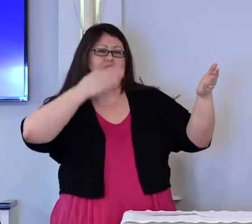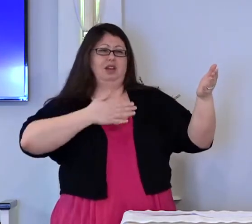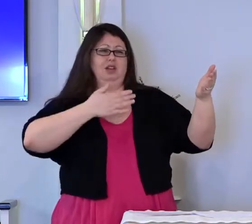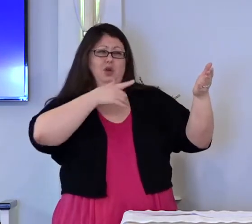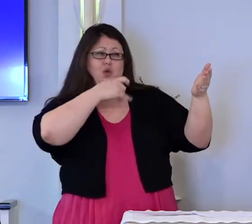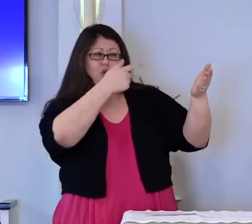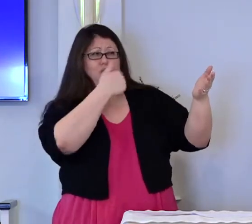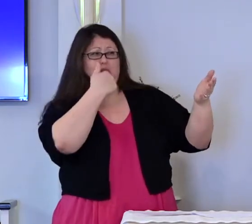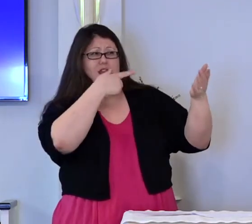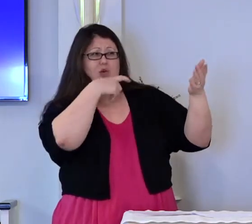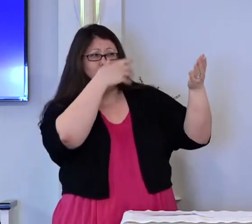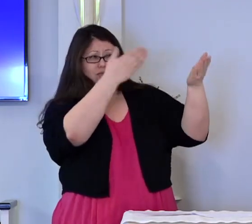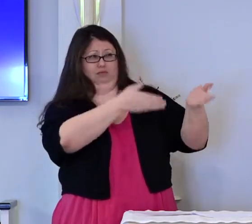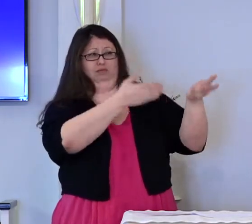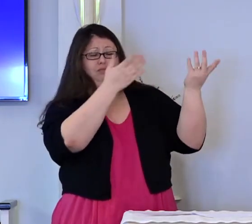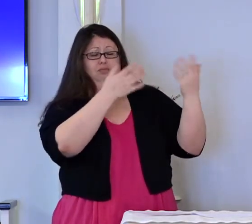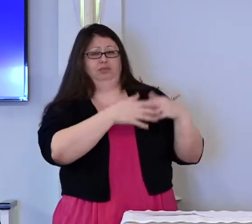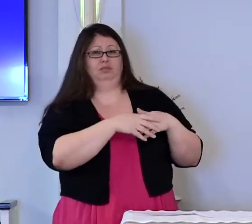you think you are